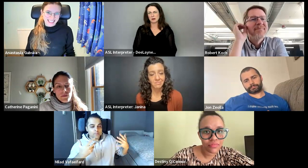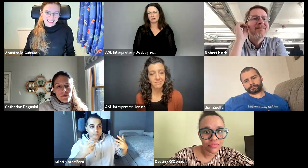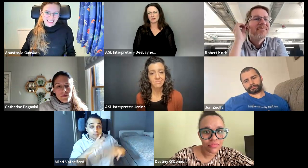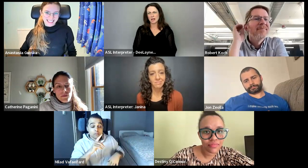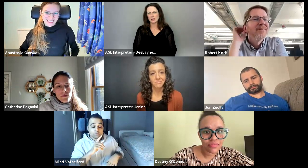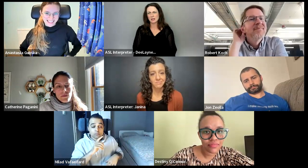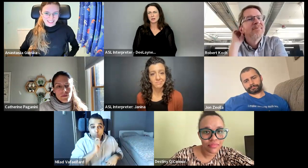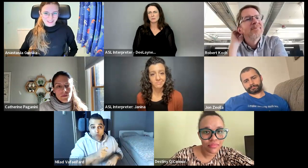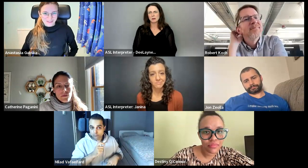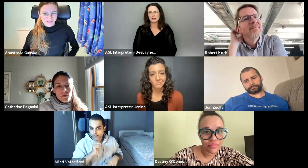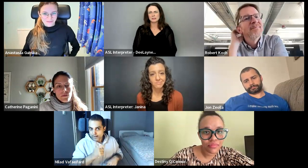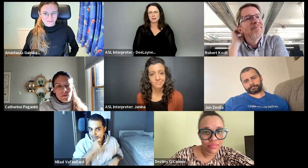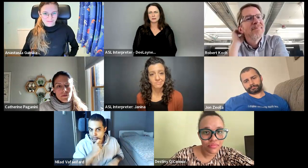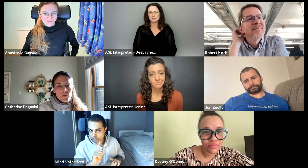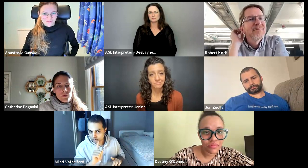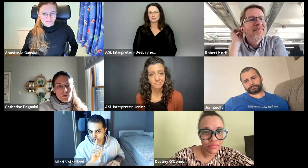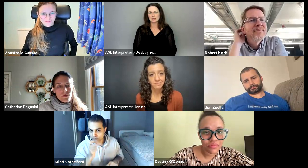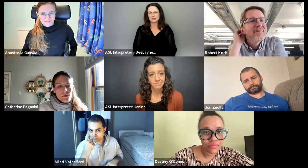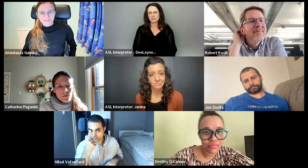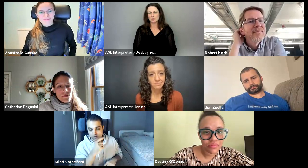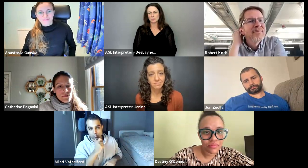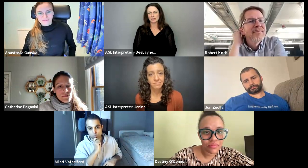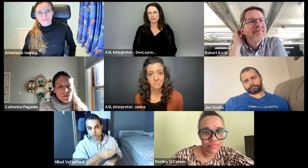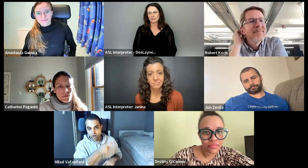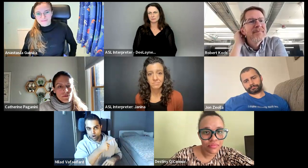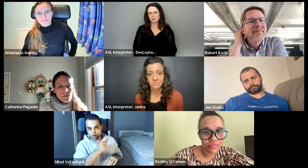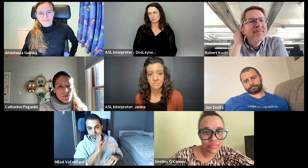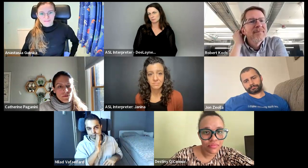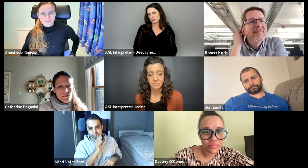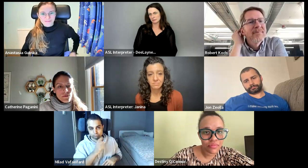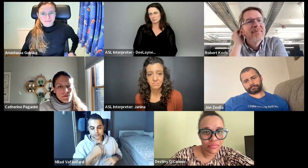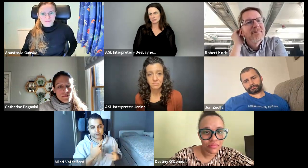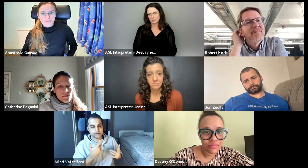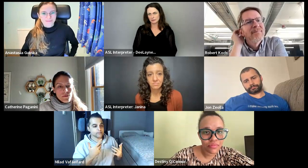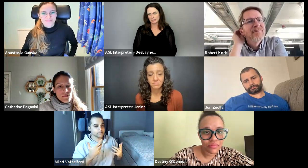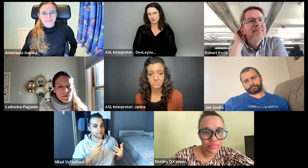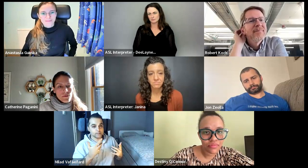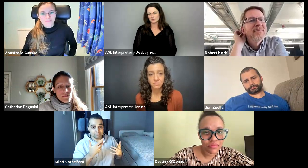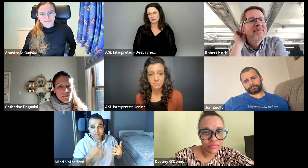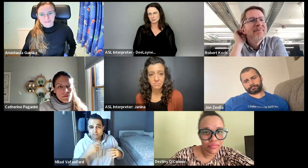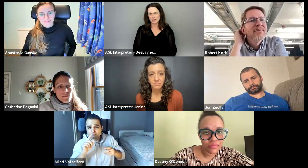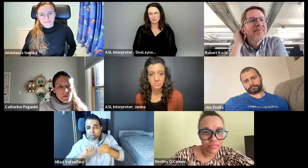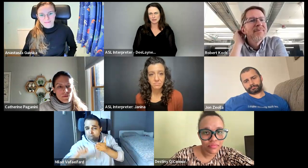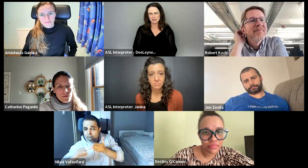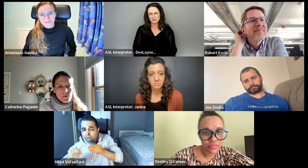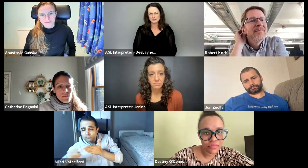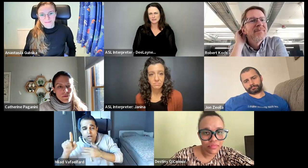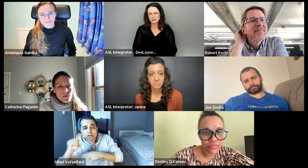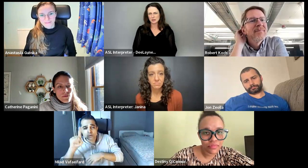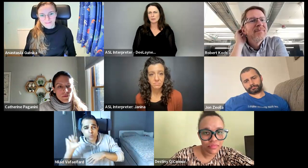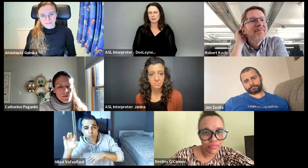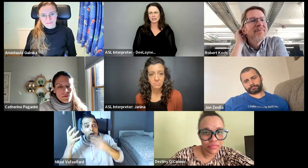captioning part of that, but, um, you know, we're not like Britain. So where, you know, they do that, but